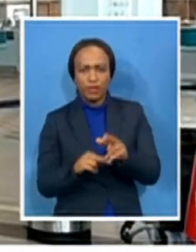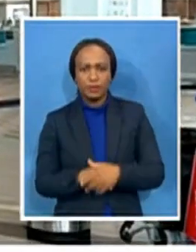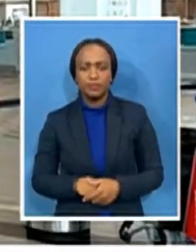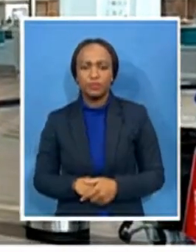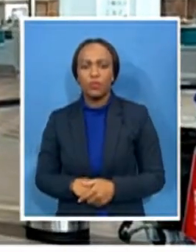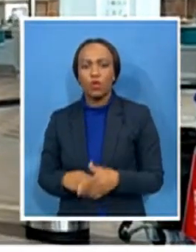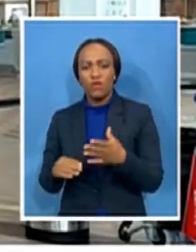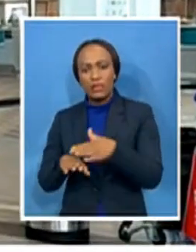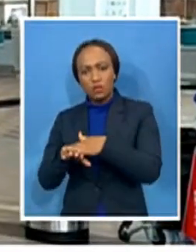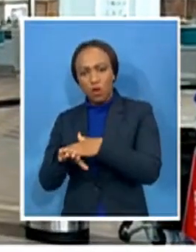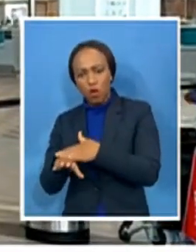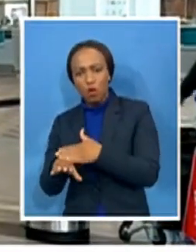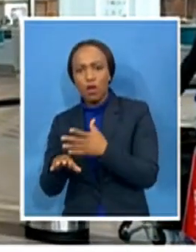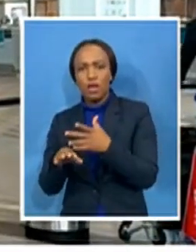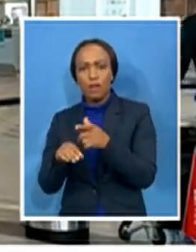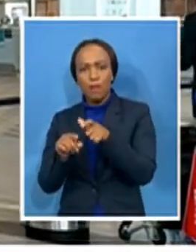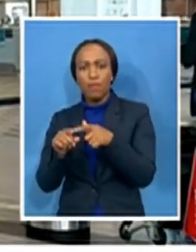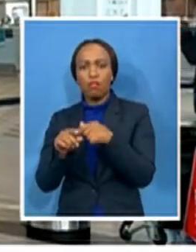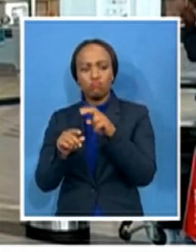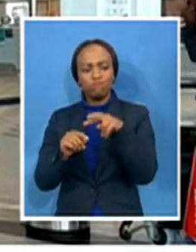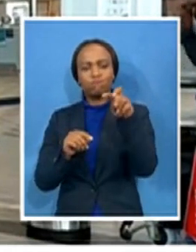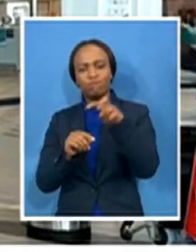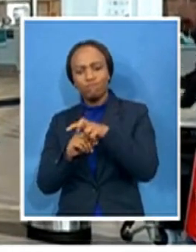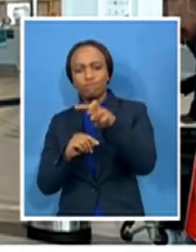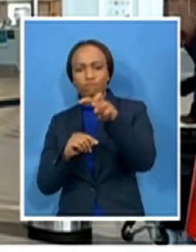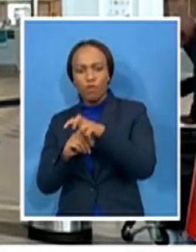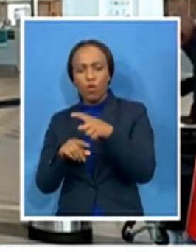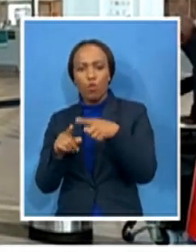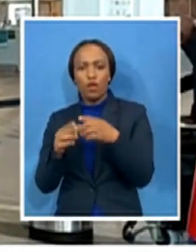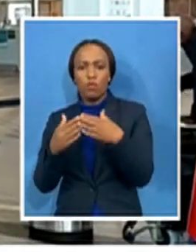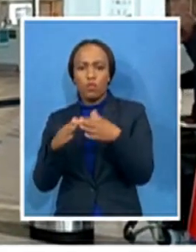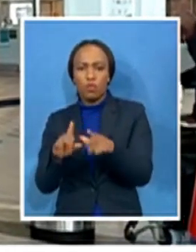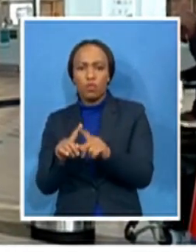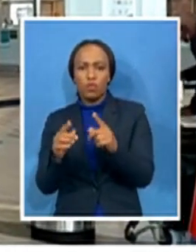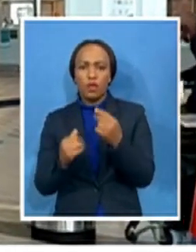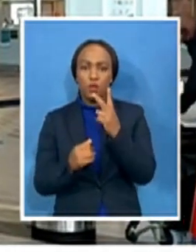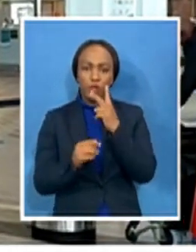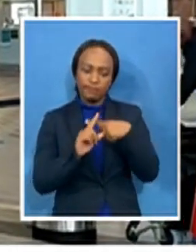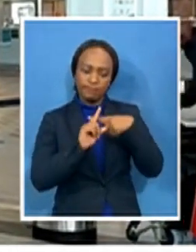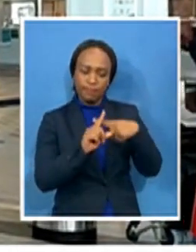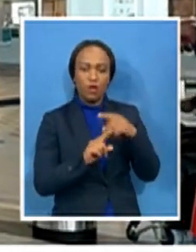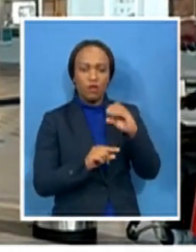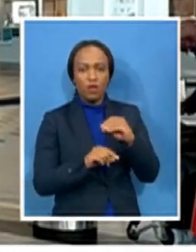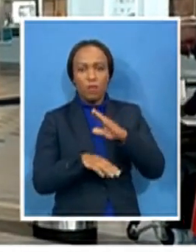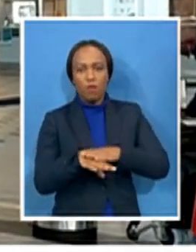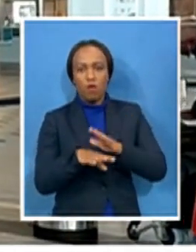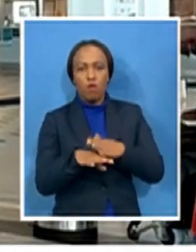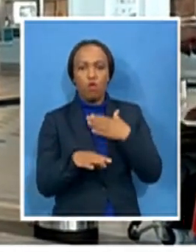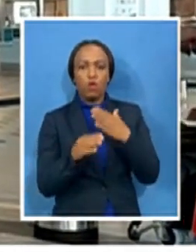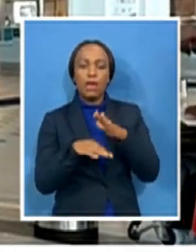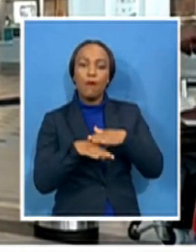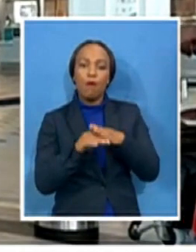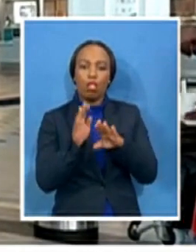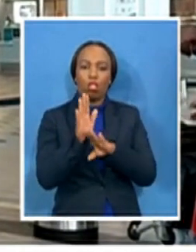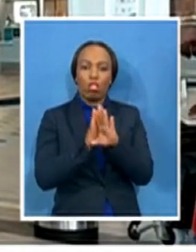since the travel ban has been lifted and we are optimistic that that will now increase. We have processed a number of